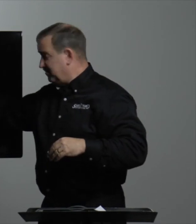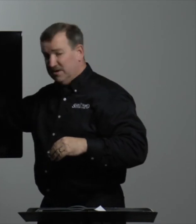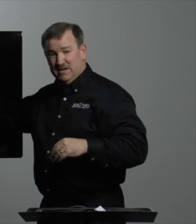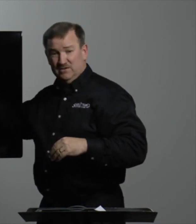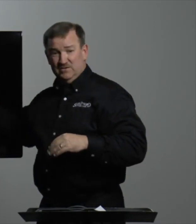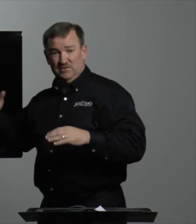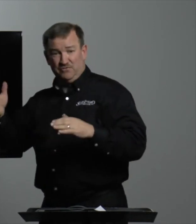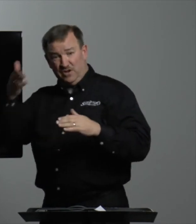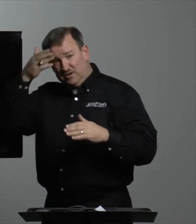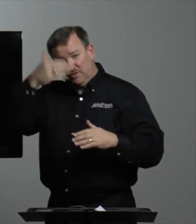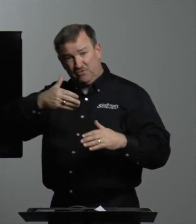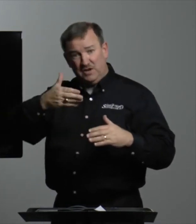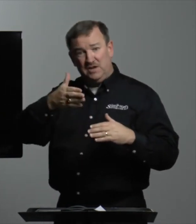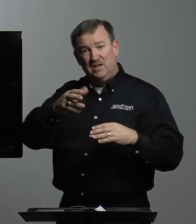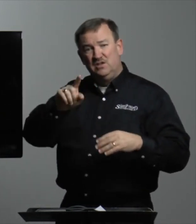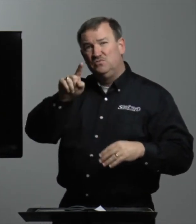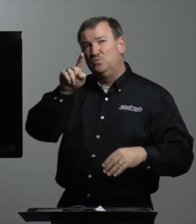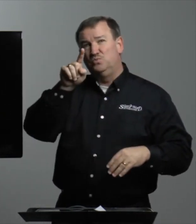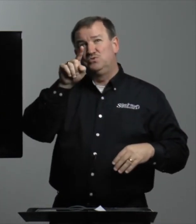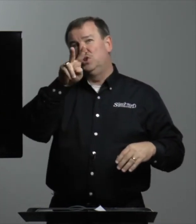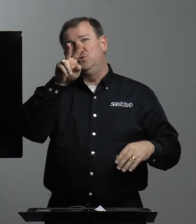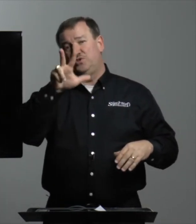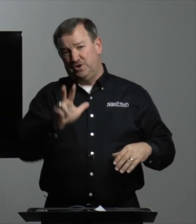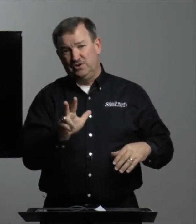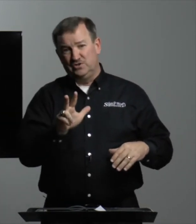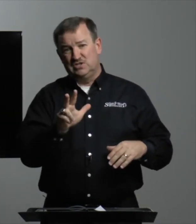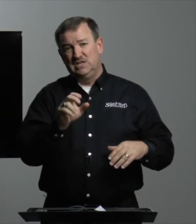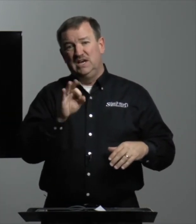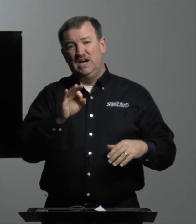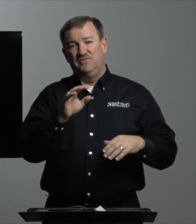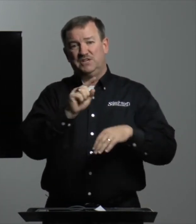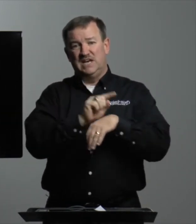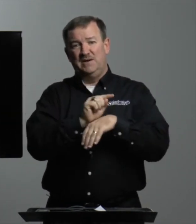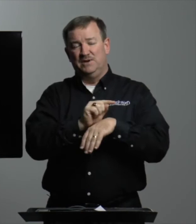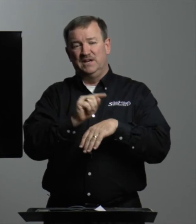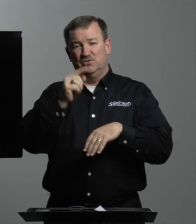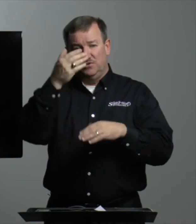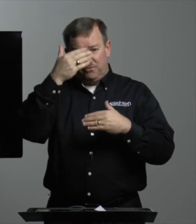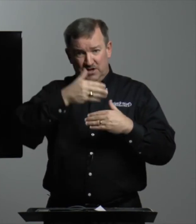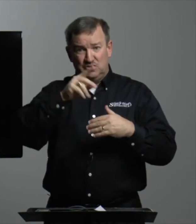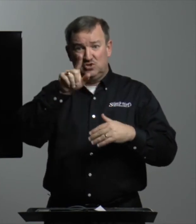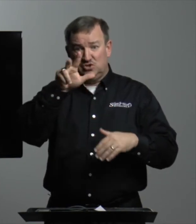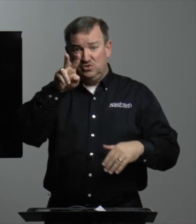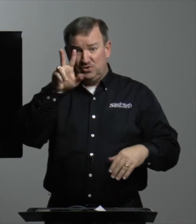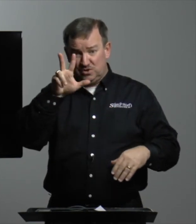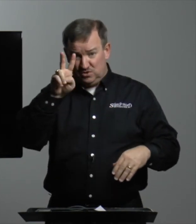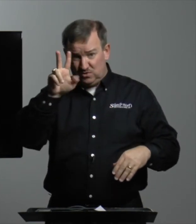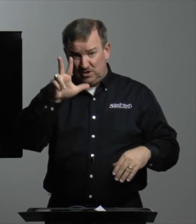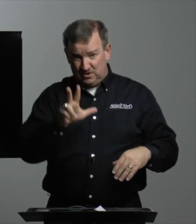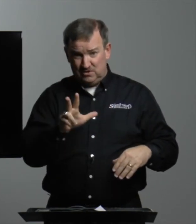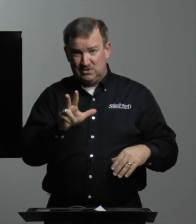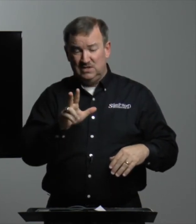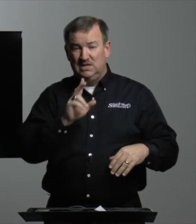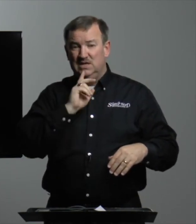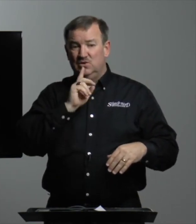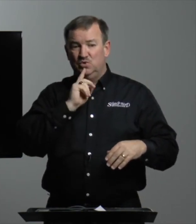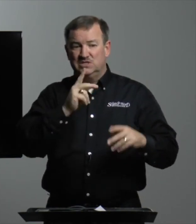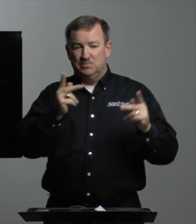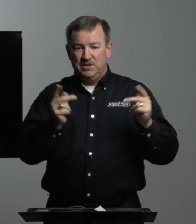tabernacle, the front two-thirds of the tabernacle, the front two-thirds was the